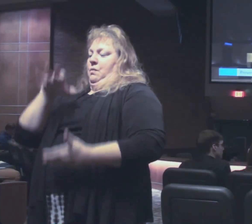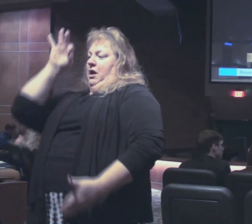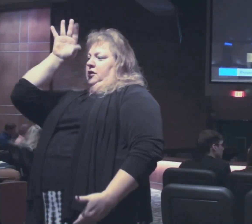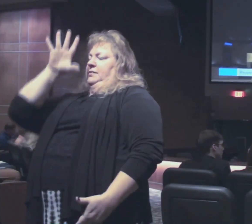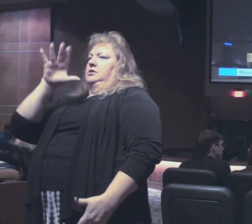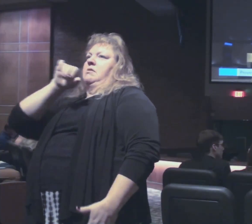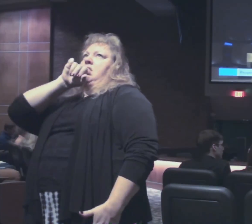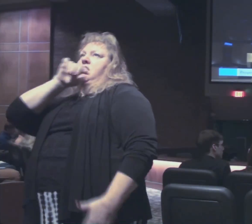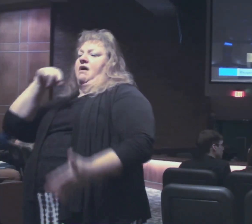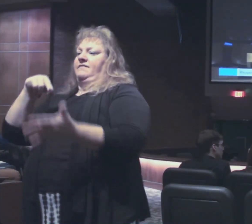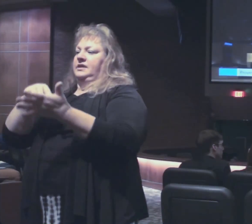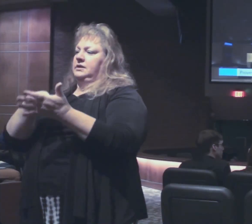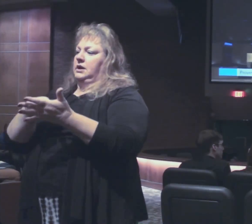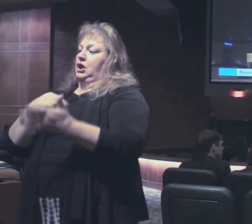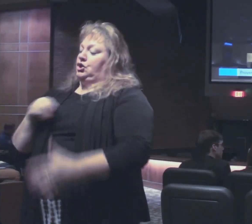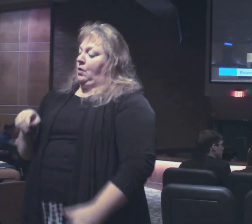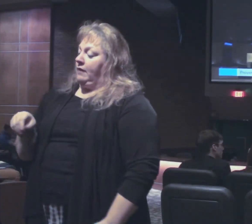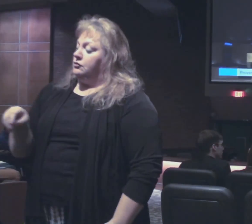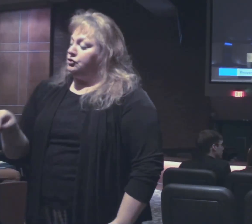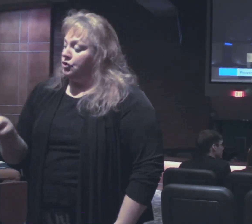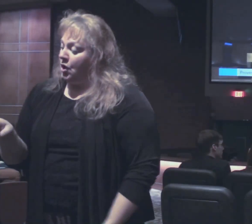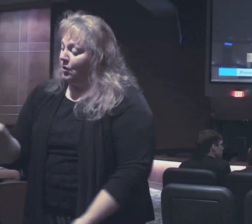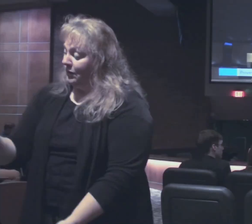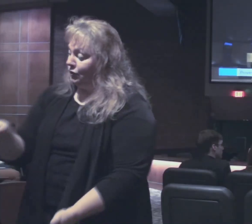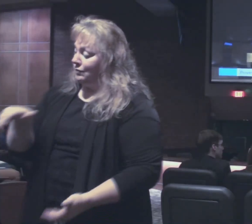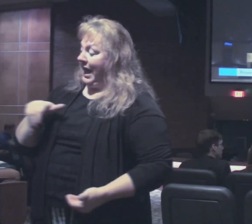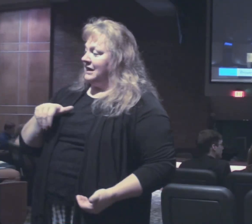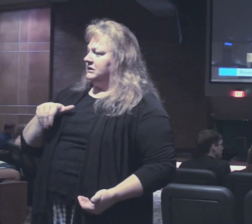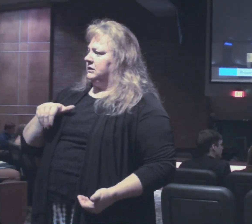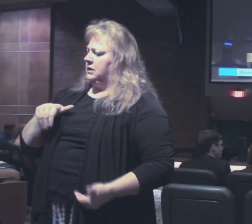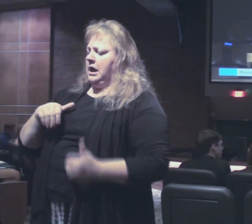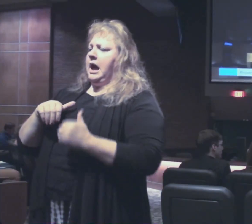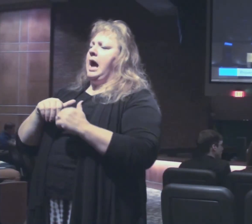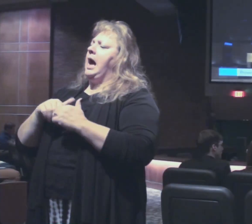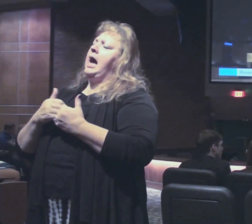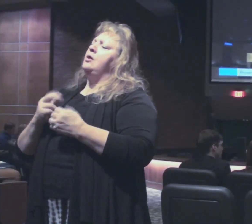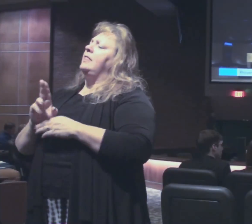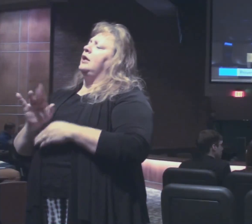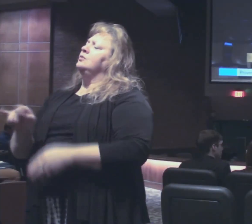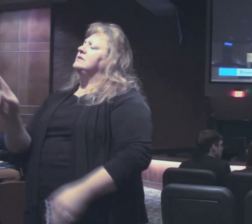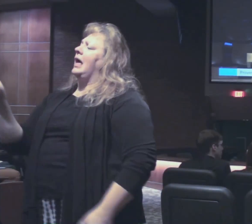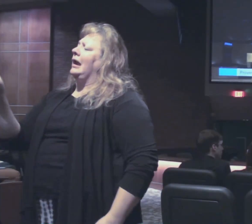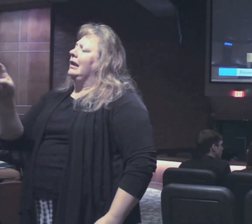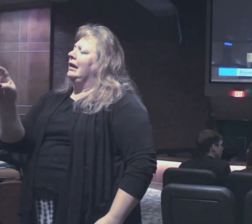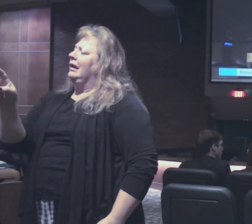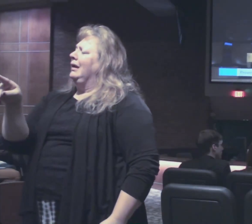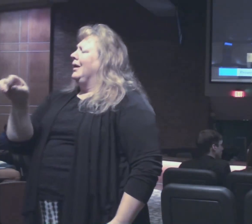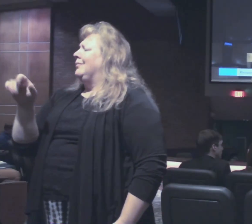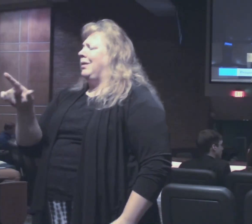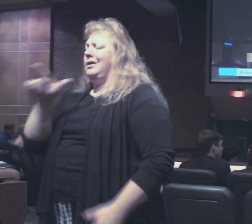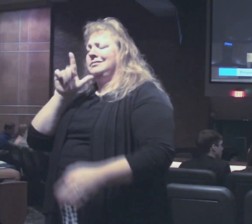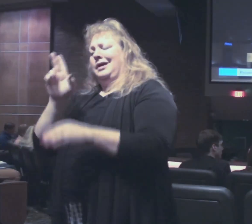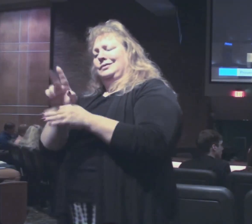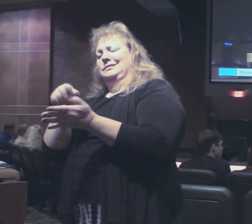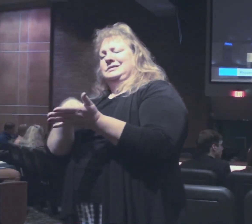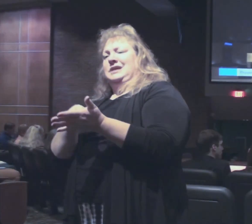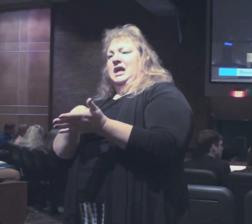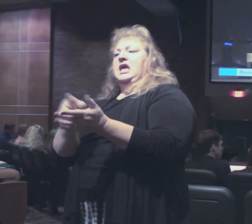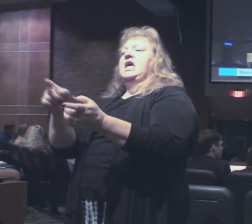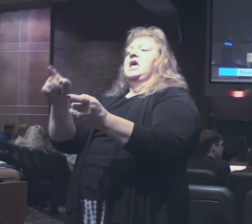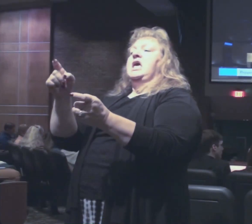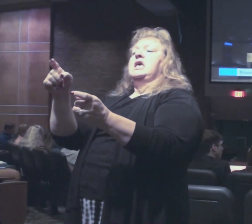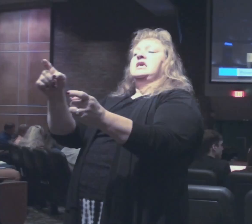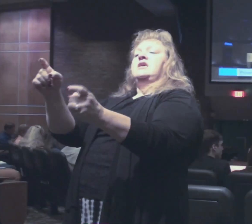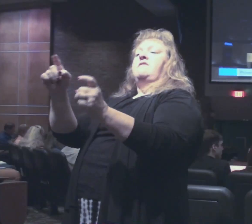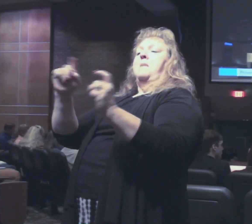Well, you have to sow seed to reap. But how do they use that? Paul's not using this to say, you ought to give